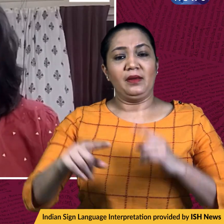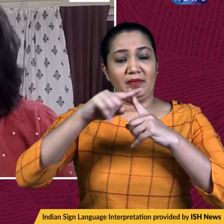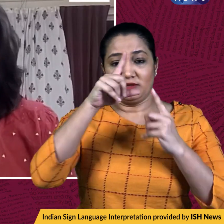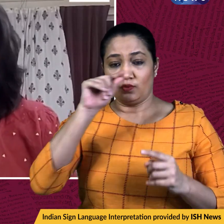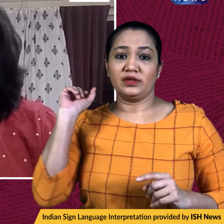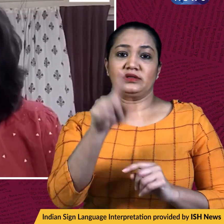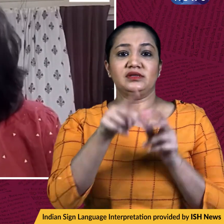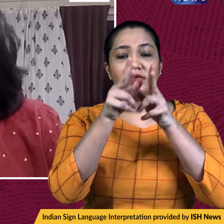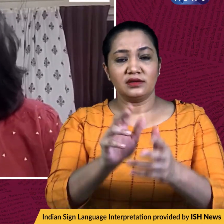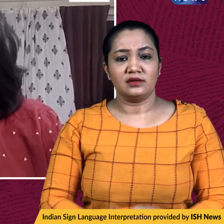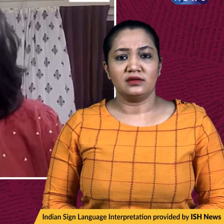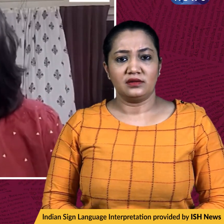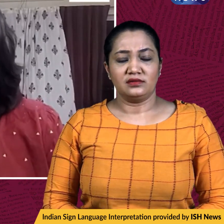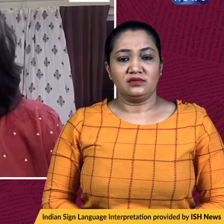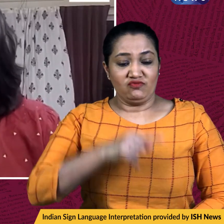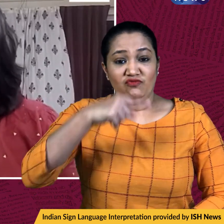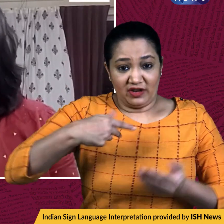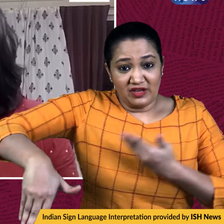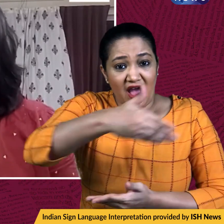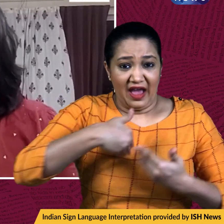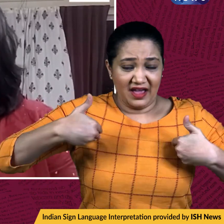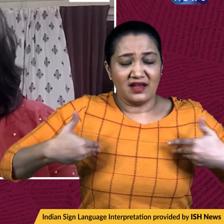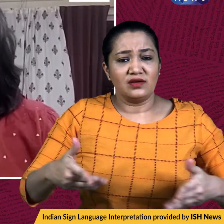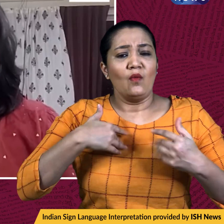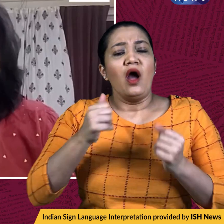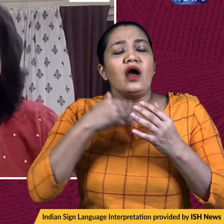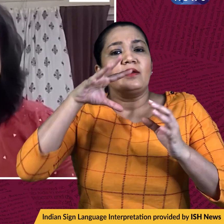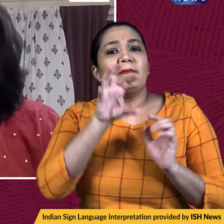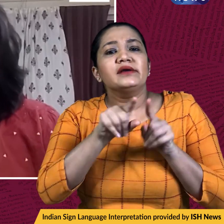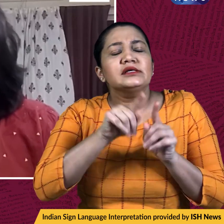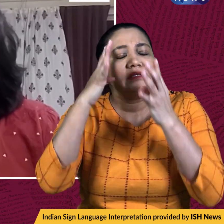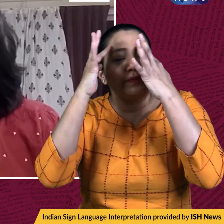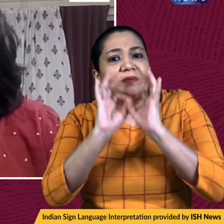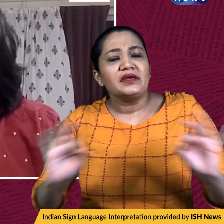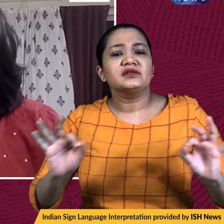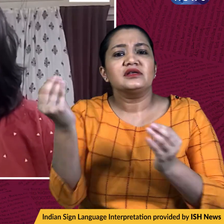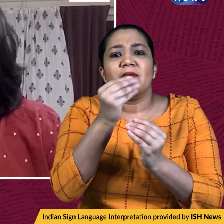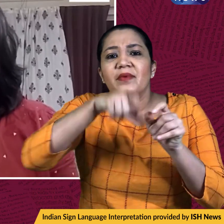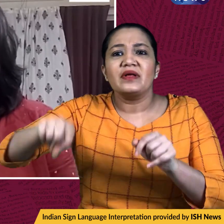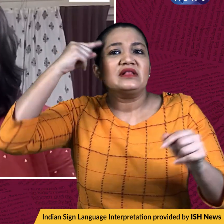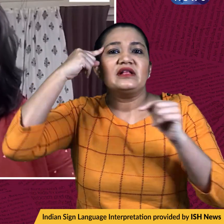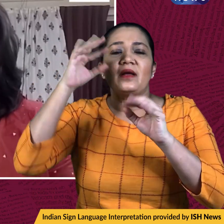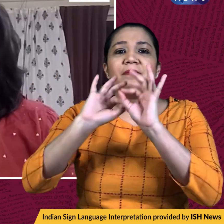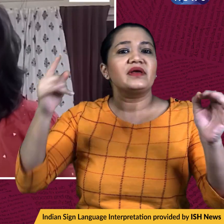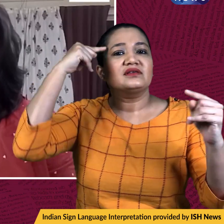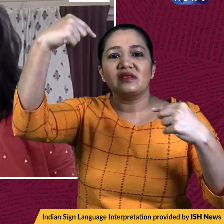tweeted, and I quote, we, Russia, want to be a nation of peace. Alas, few people would call us that now.